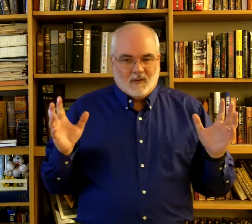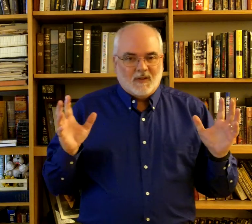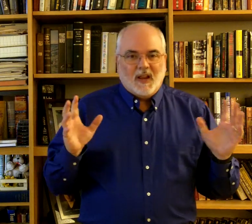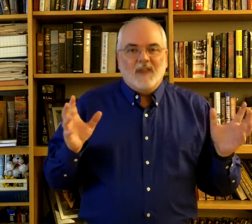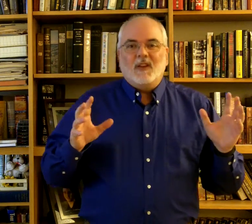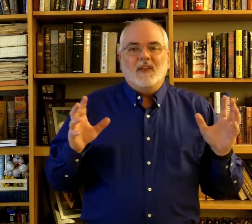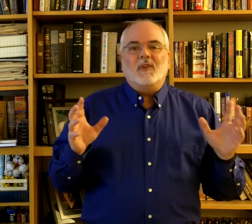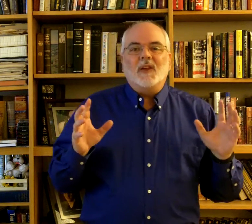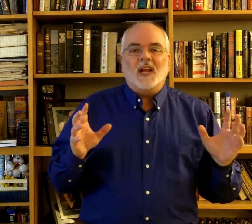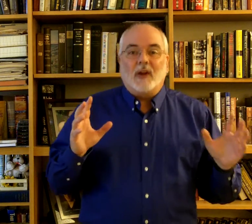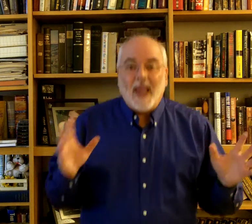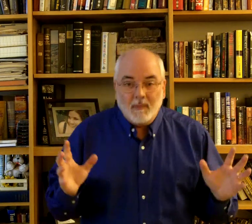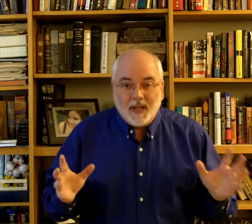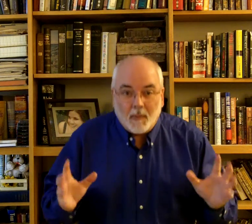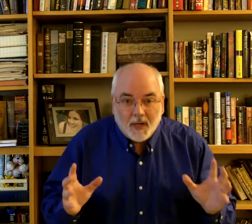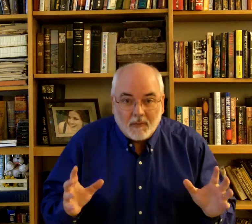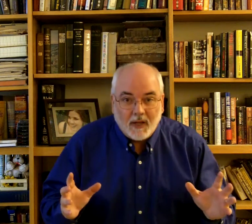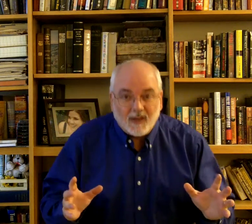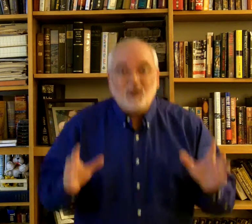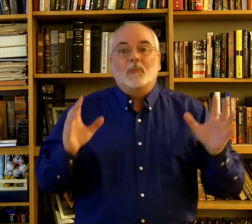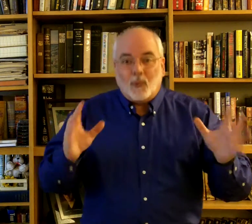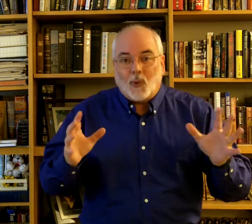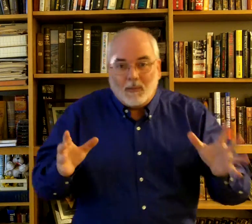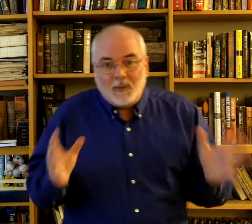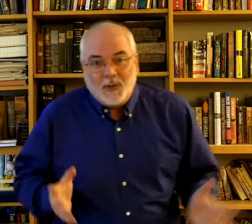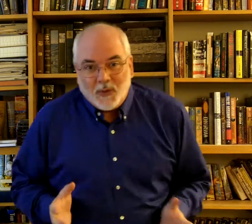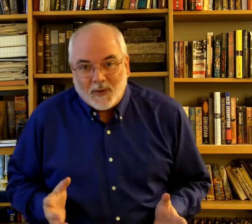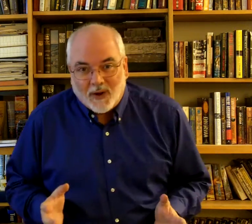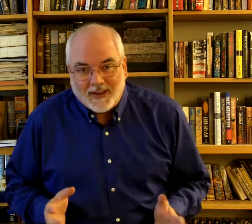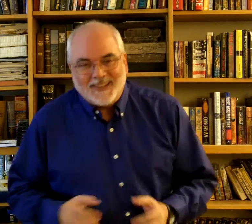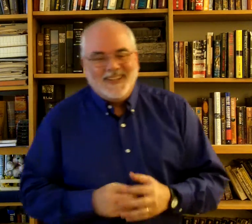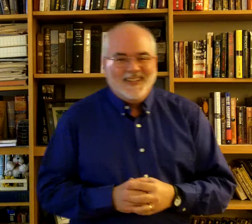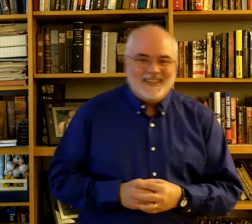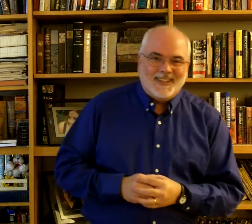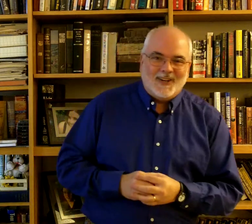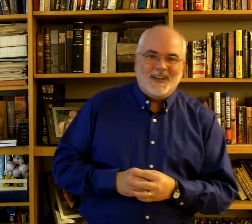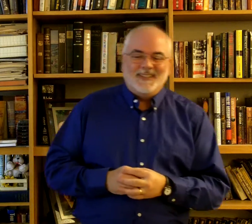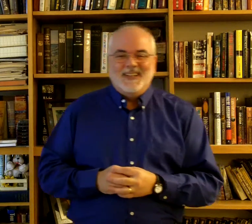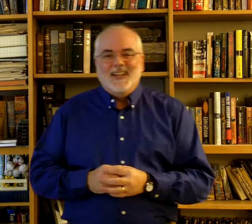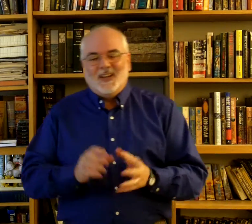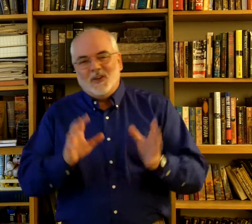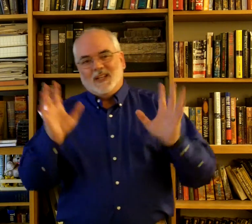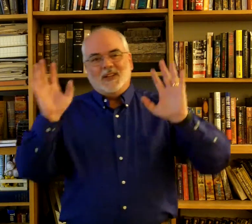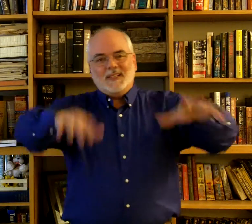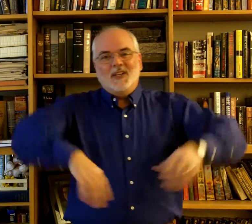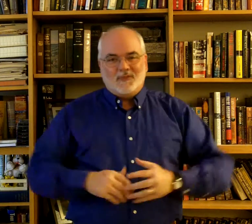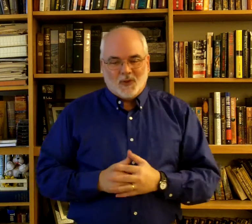If you feel like you're hamming it up a little bit, you're probably doing it right. Okay. Okay. So that's enough for the